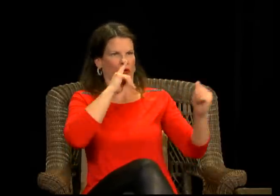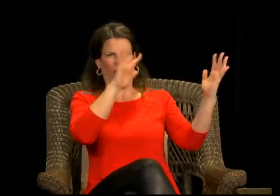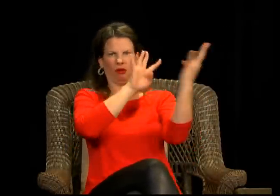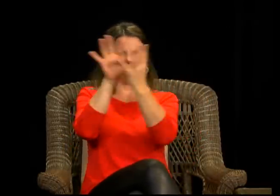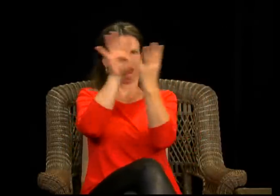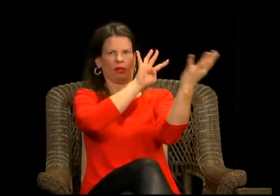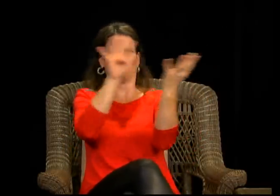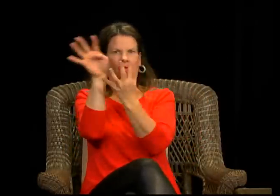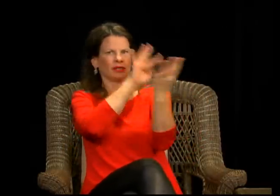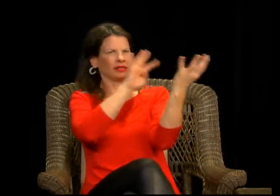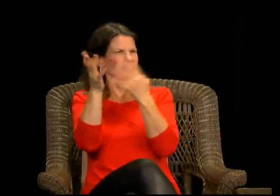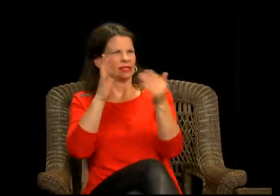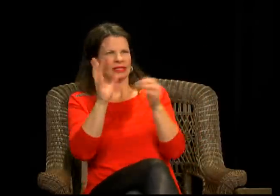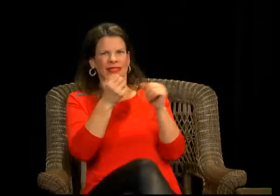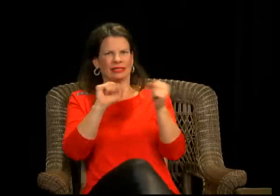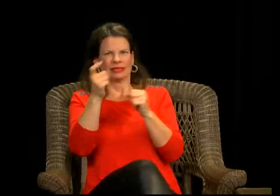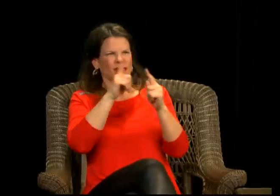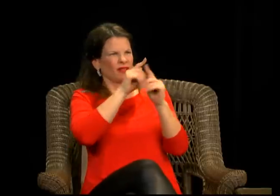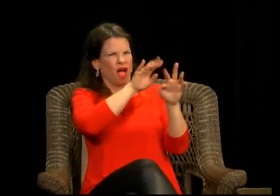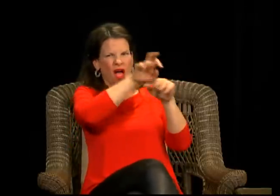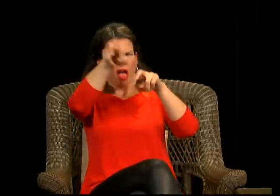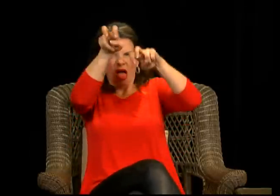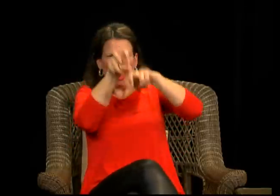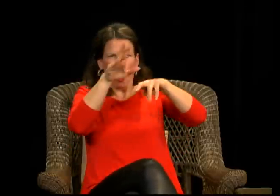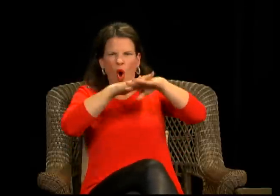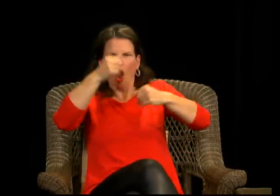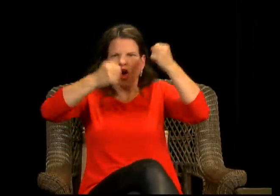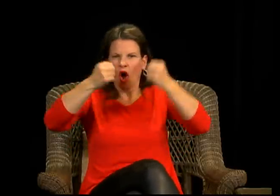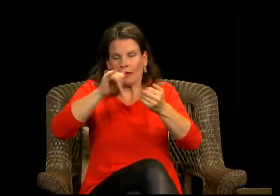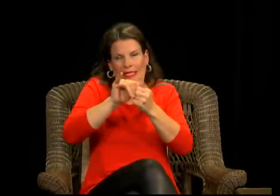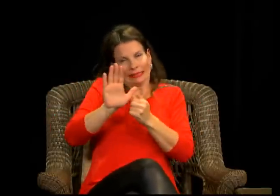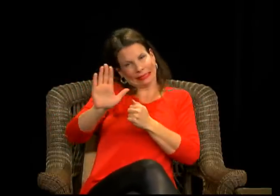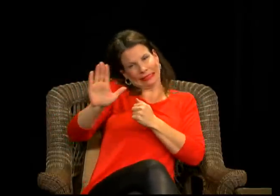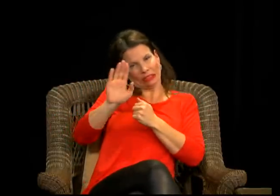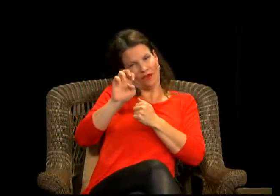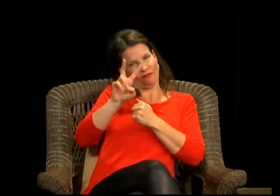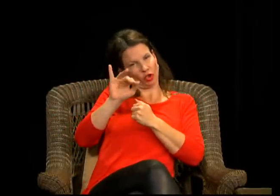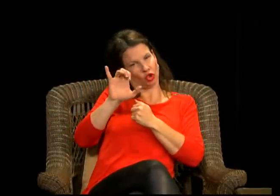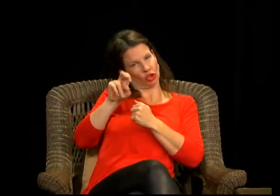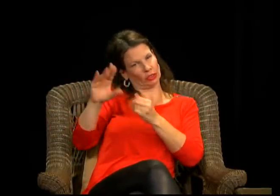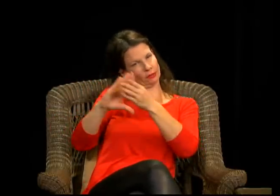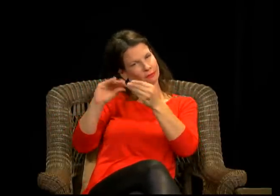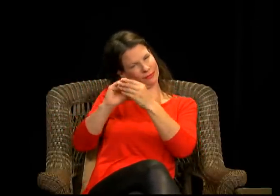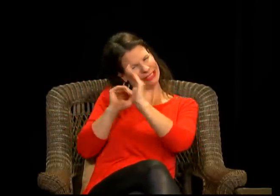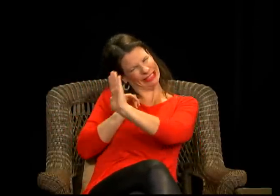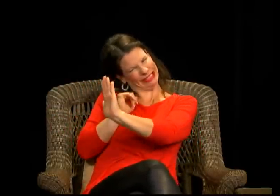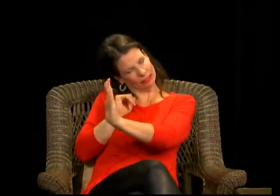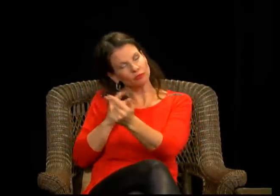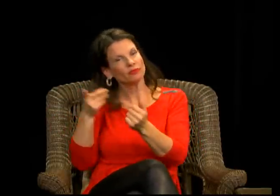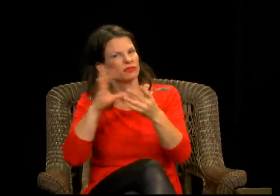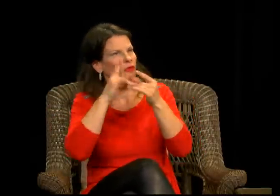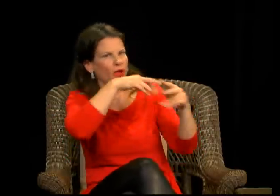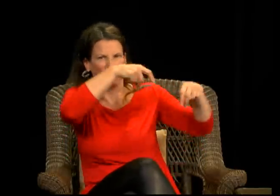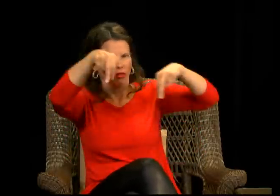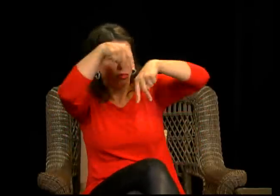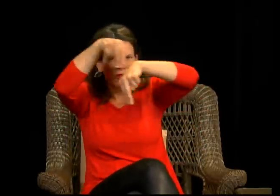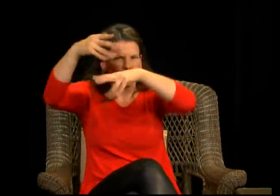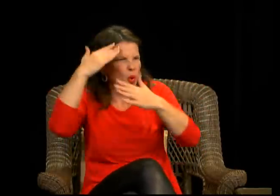apparently he was driving his car and became, um, stuck in traffic as a result of this zombie